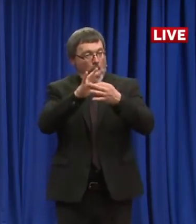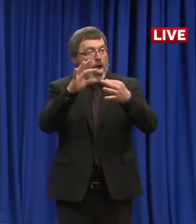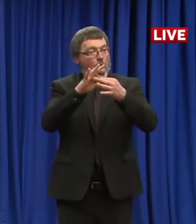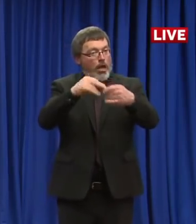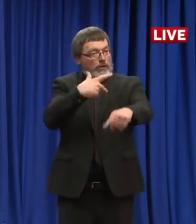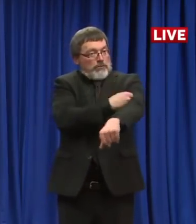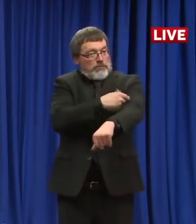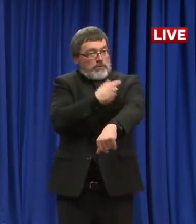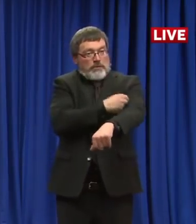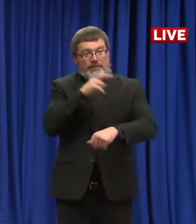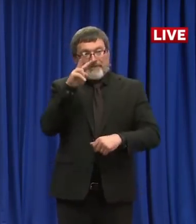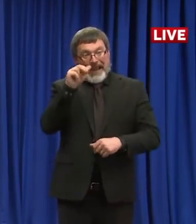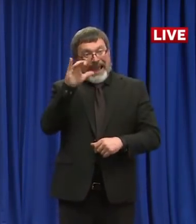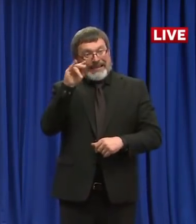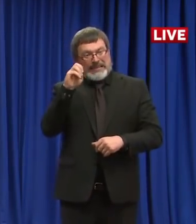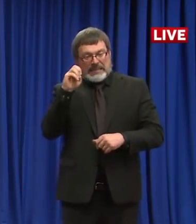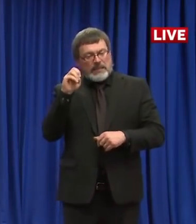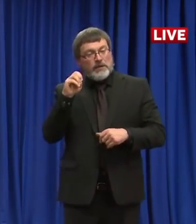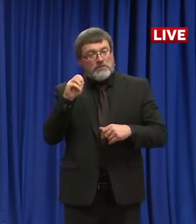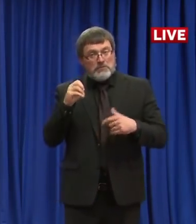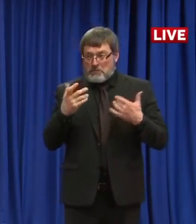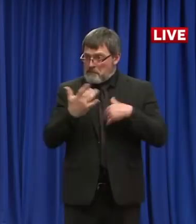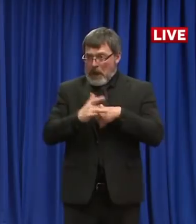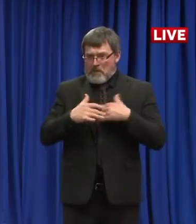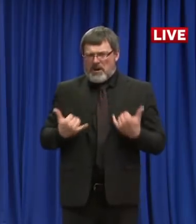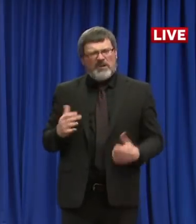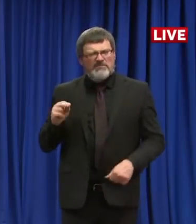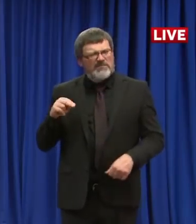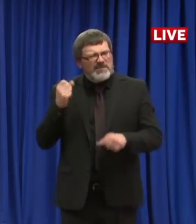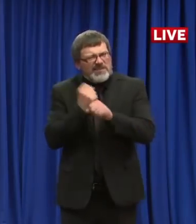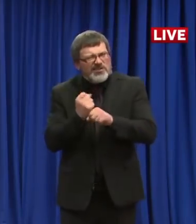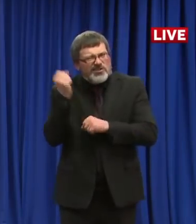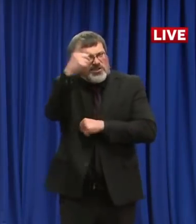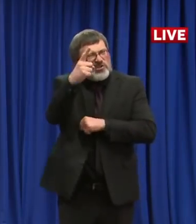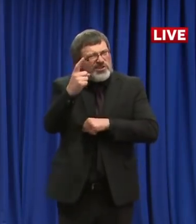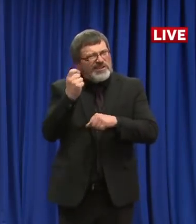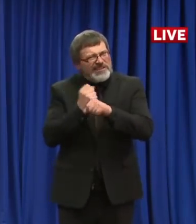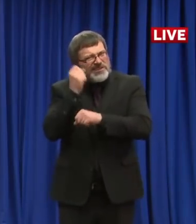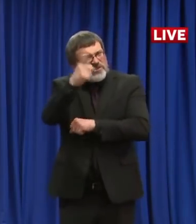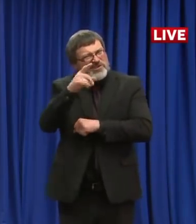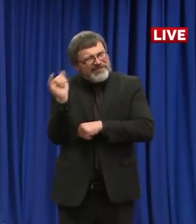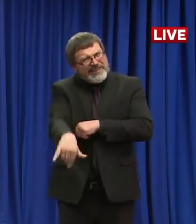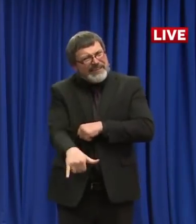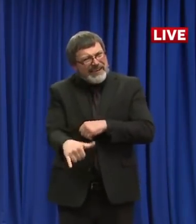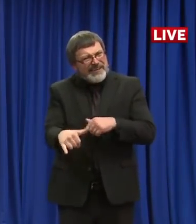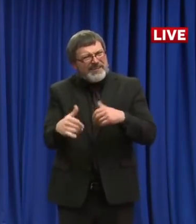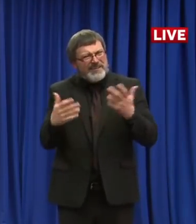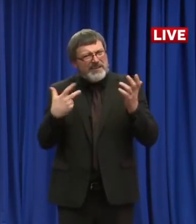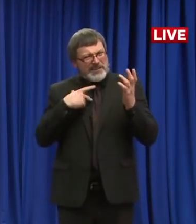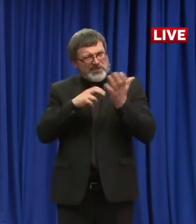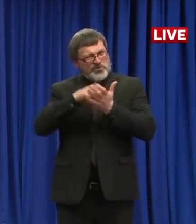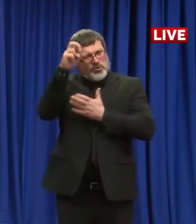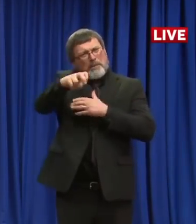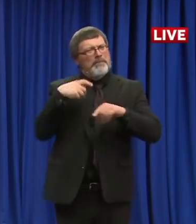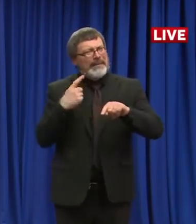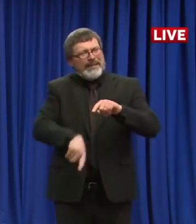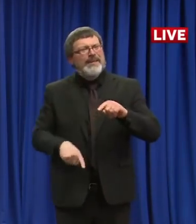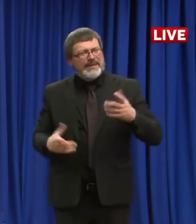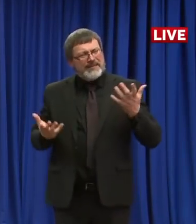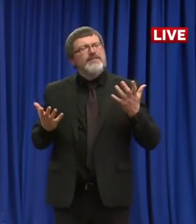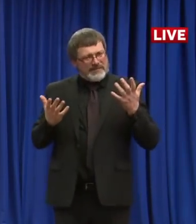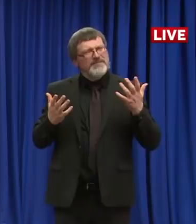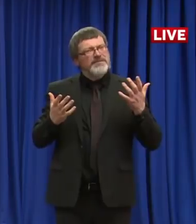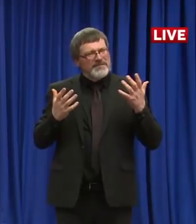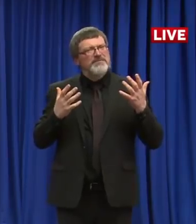cocktail, if you will, of pharmaceuticals to suppress some more severe symptoms to the point where the mortality rate